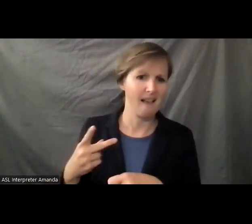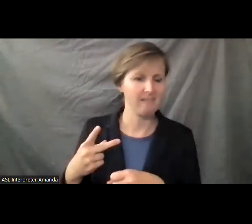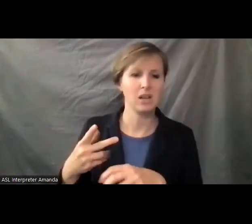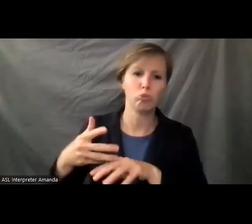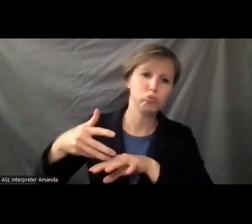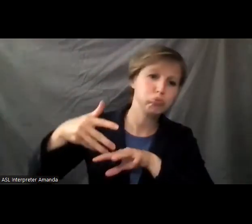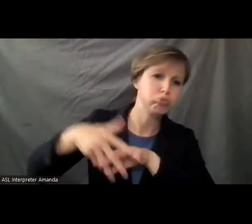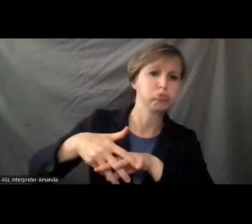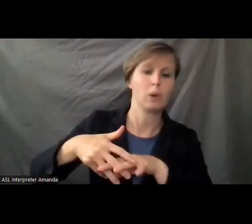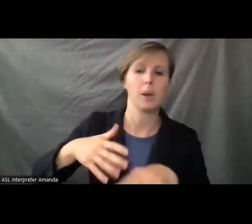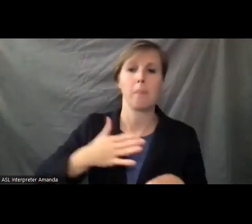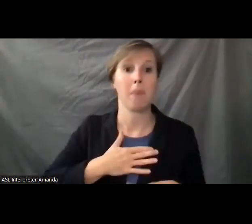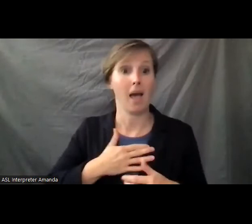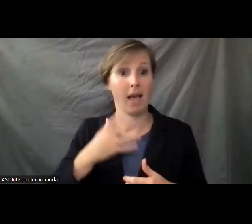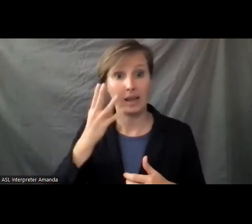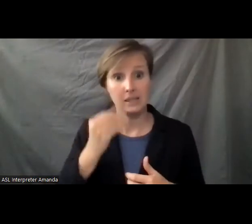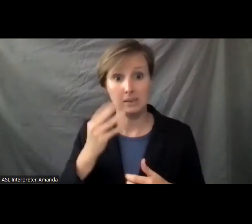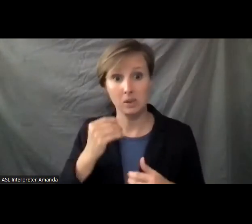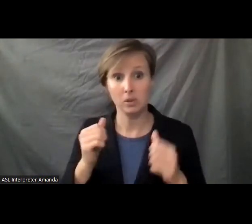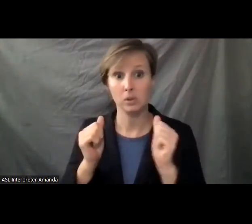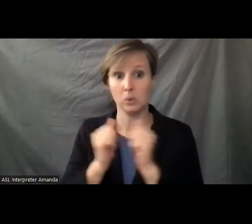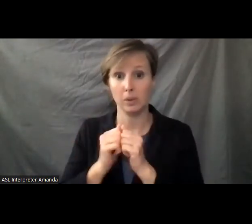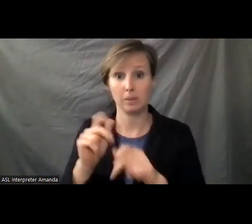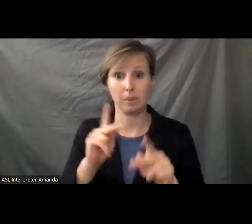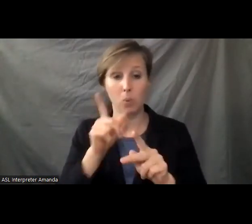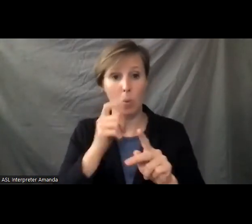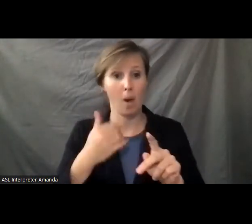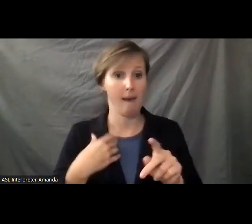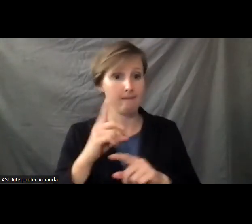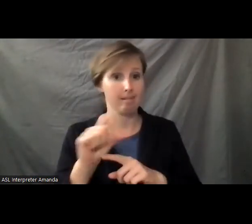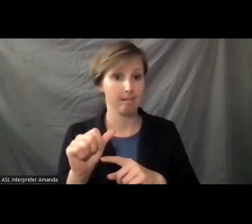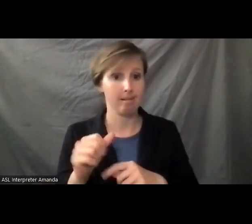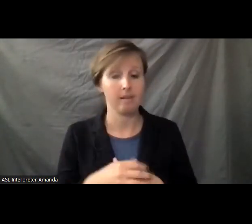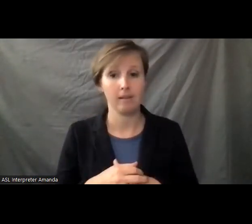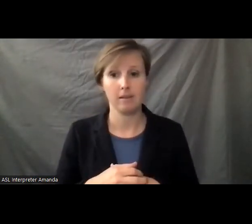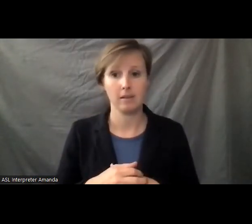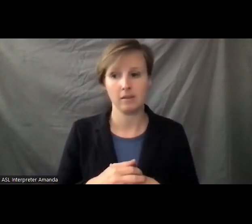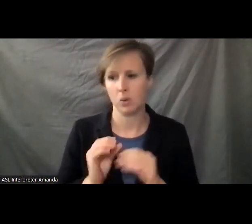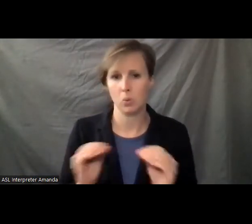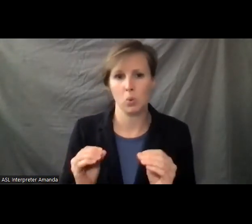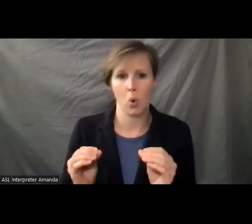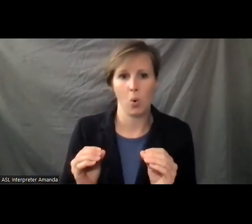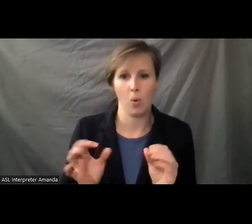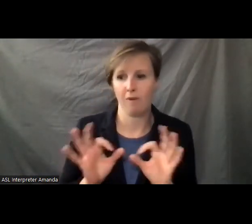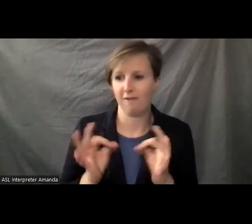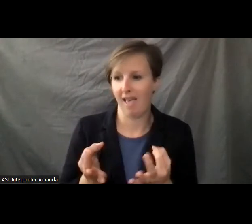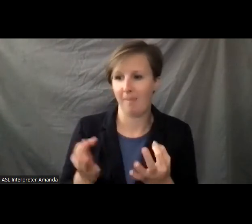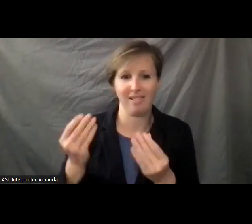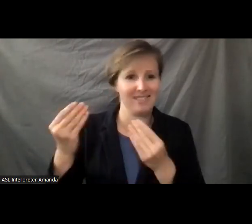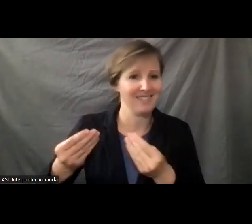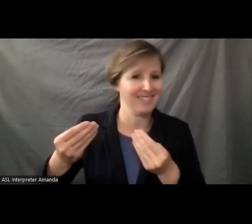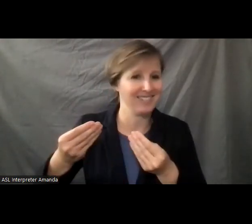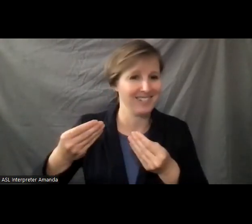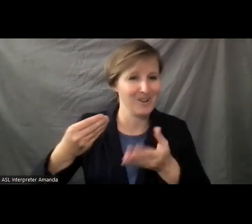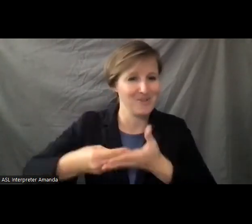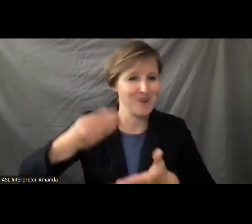my lived experience is with people with disabilities. There is no legacy family wealth. But